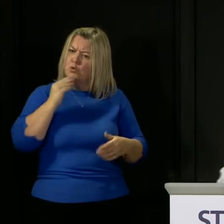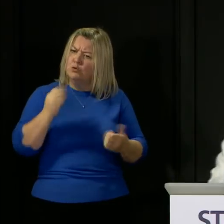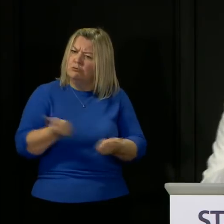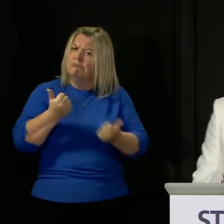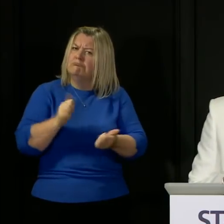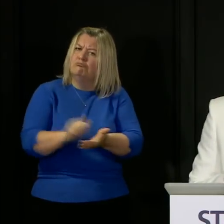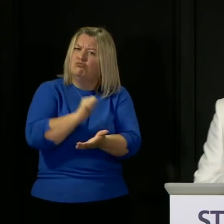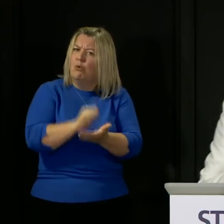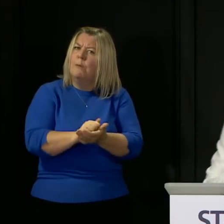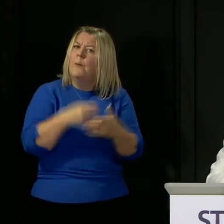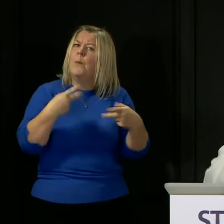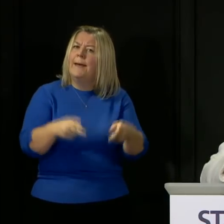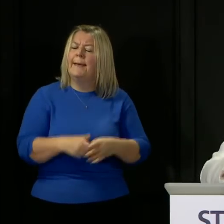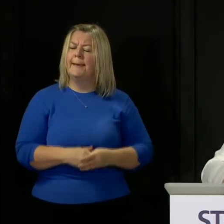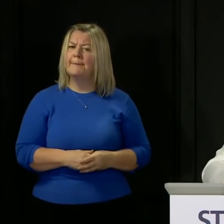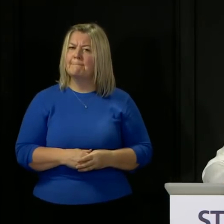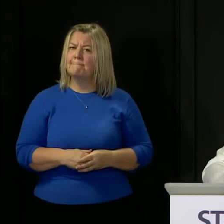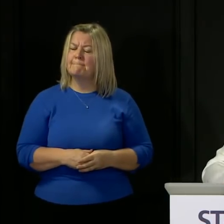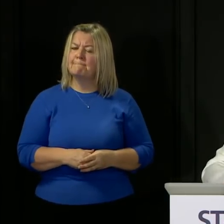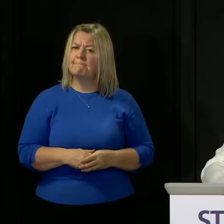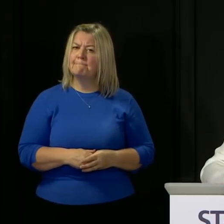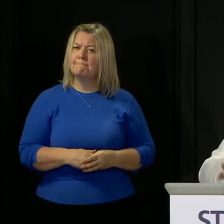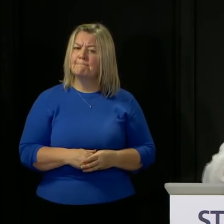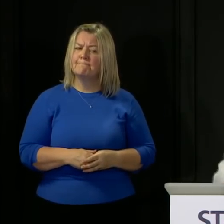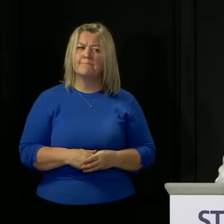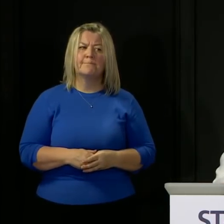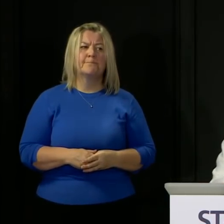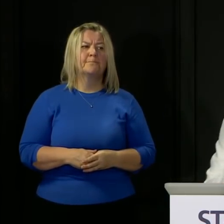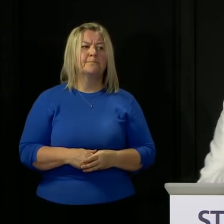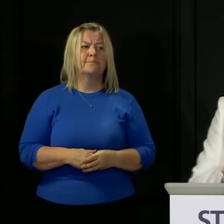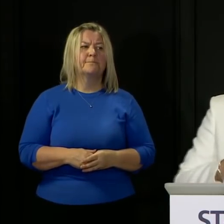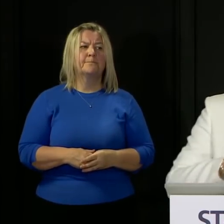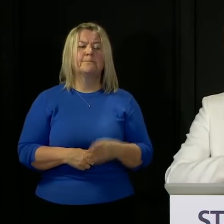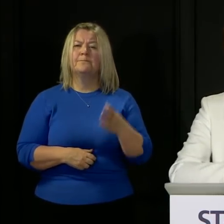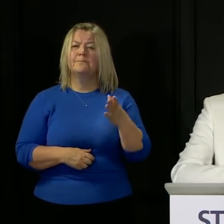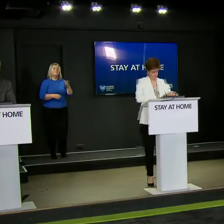continue to focus on Derek Keeley from the Courier